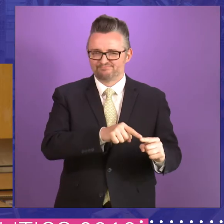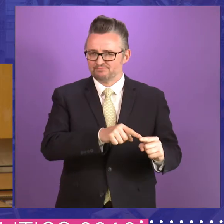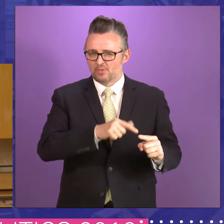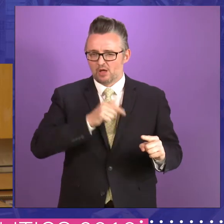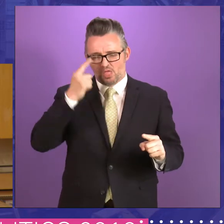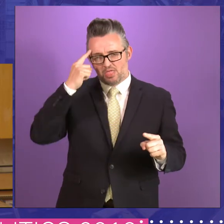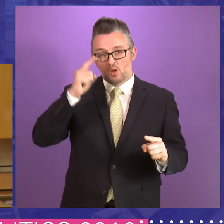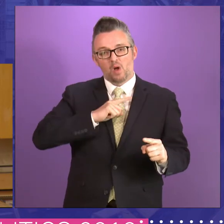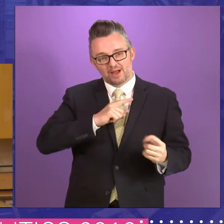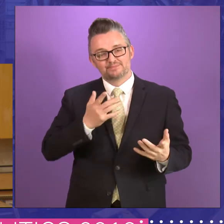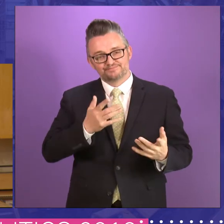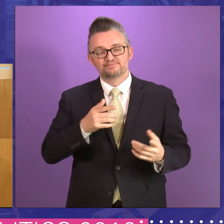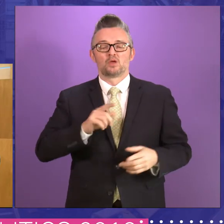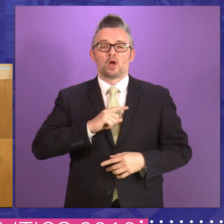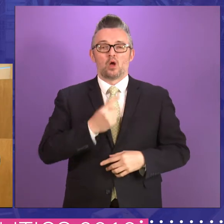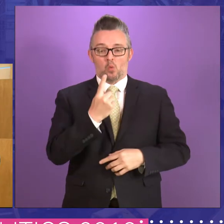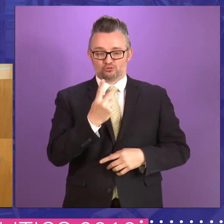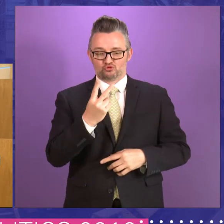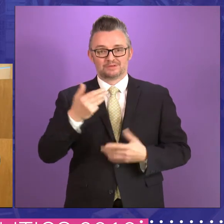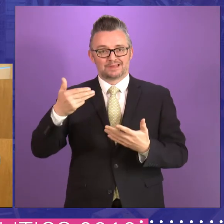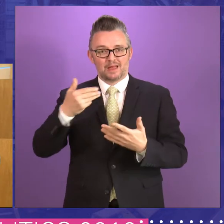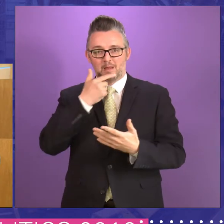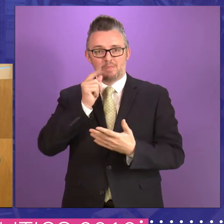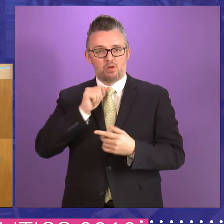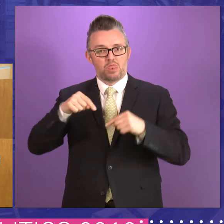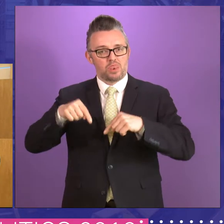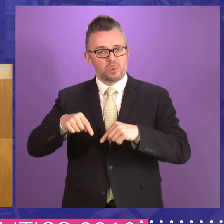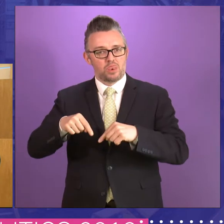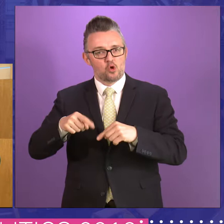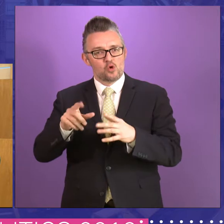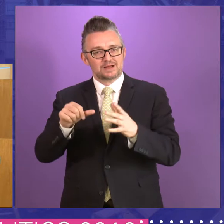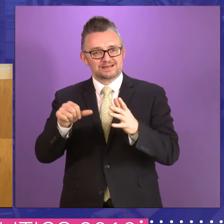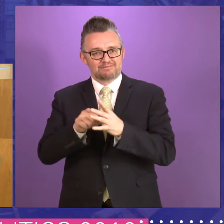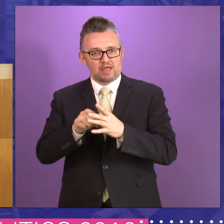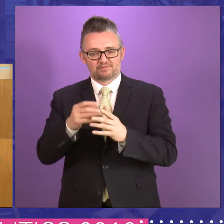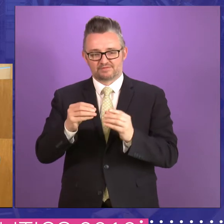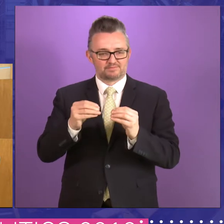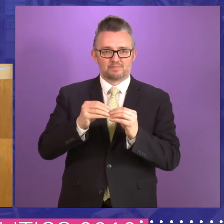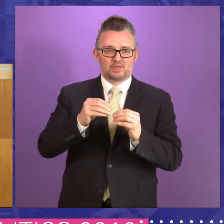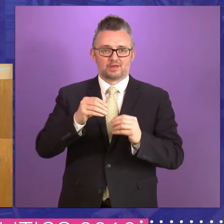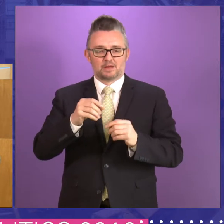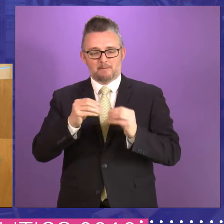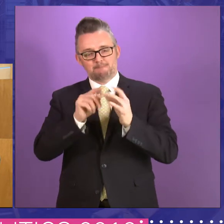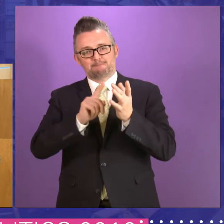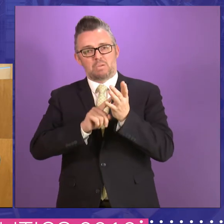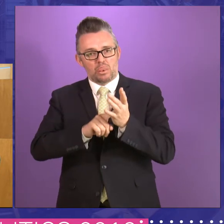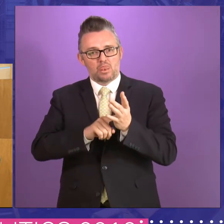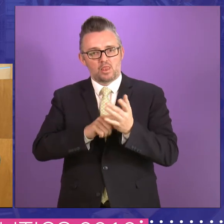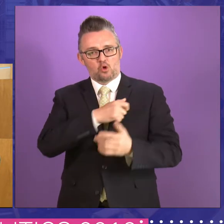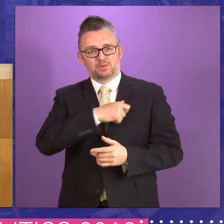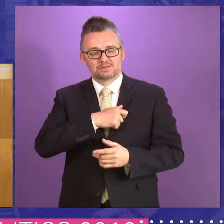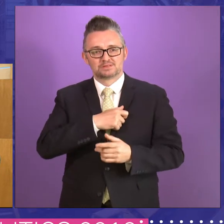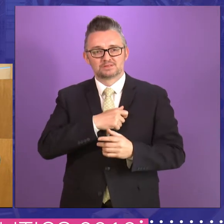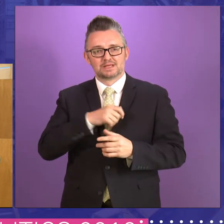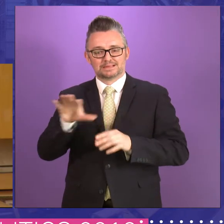partly because of numbers. You have 129 people. It's very difficult to have bill committees and select committees spread it over.